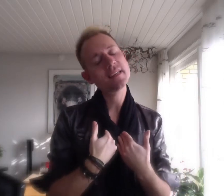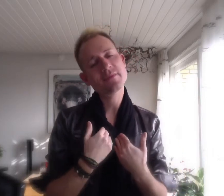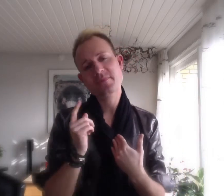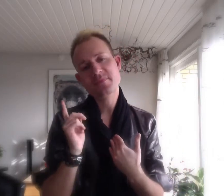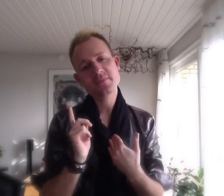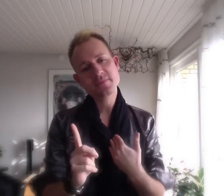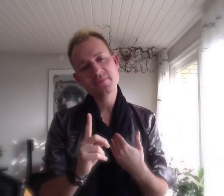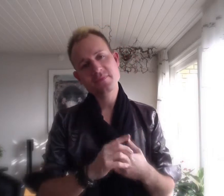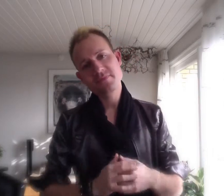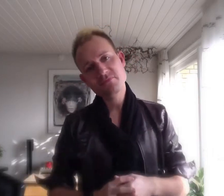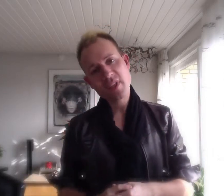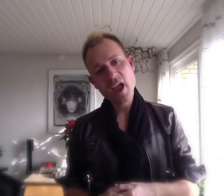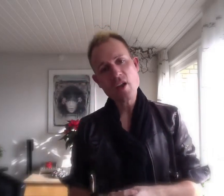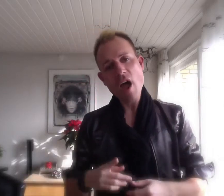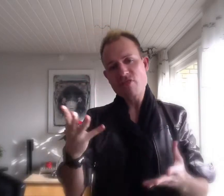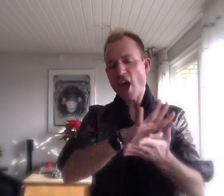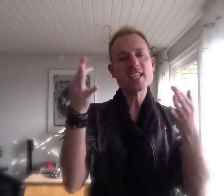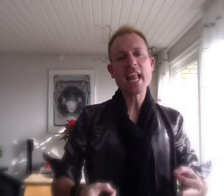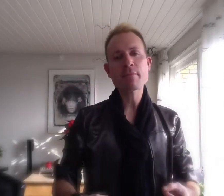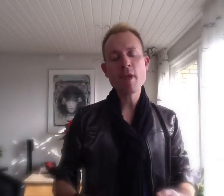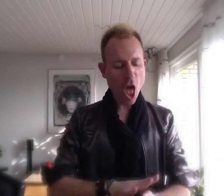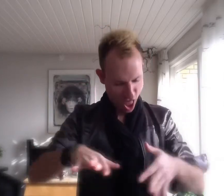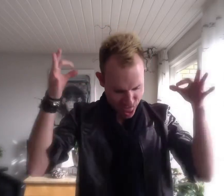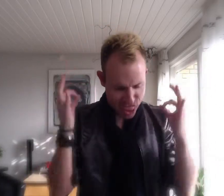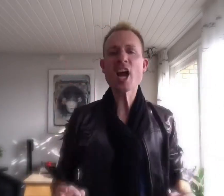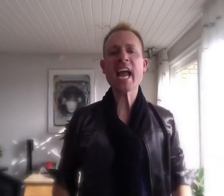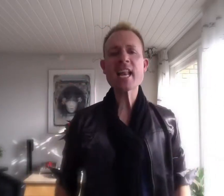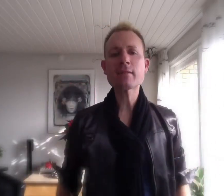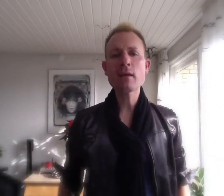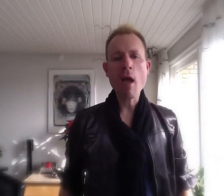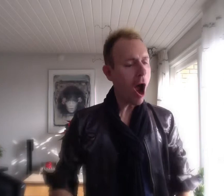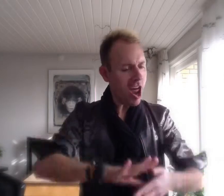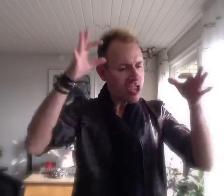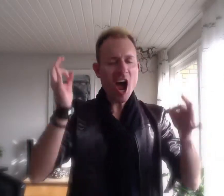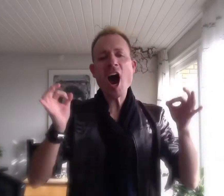I have nothing Nothing Nothing